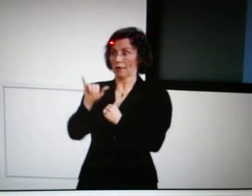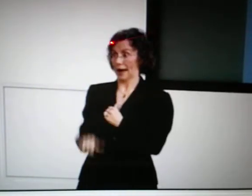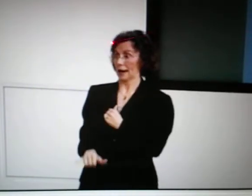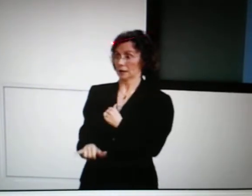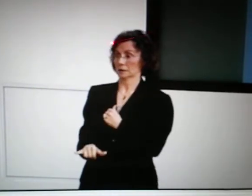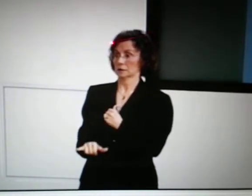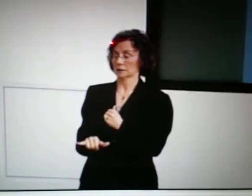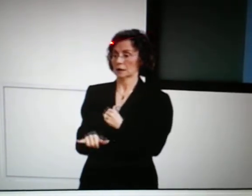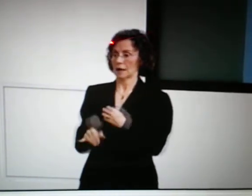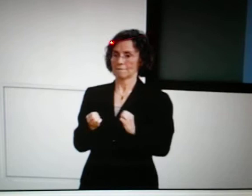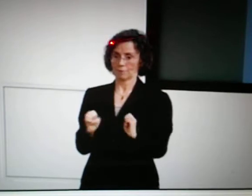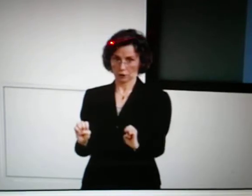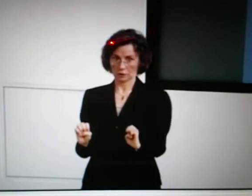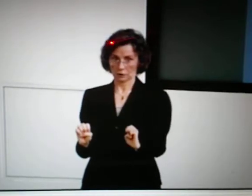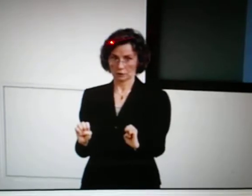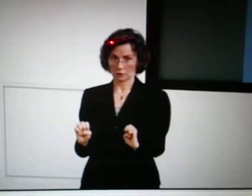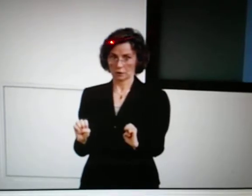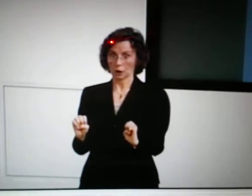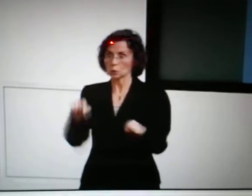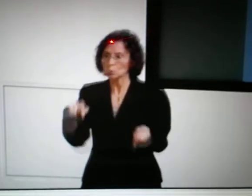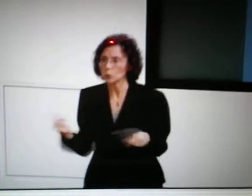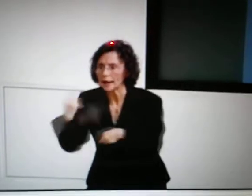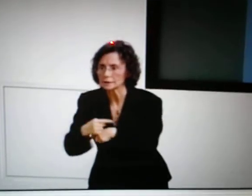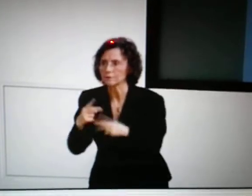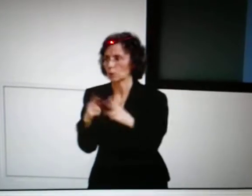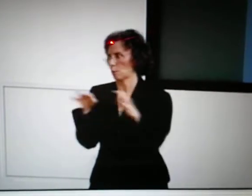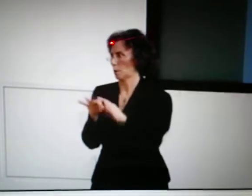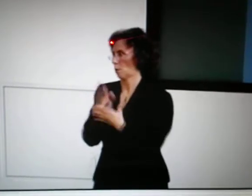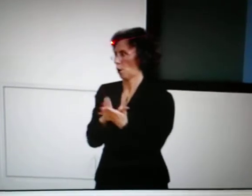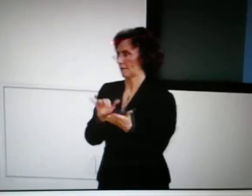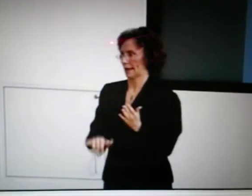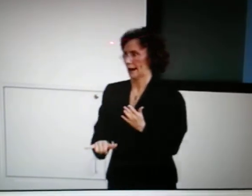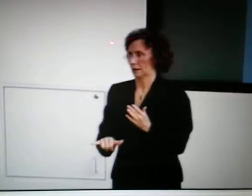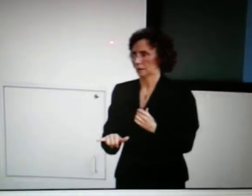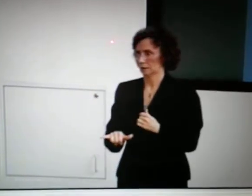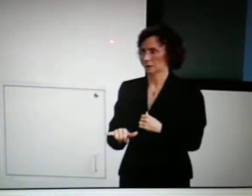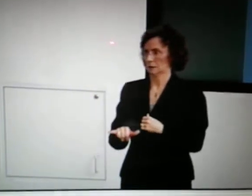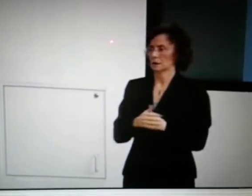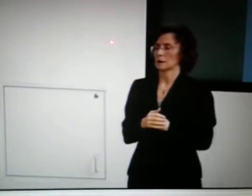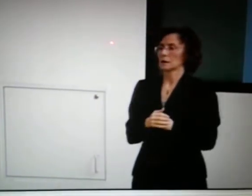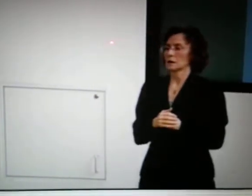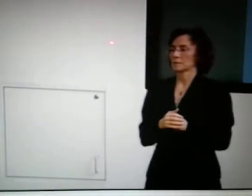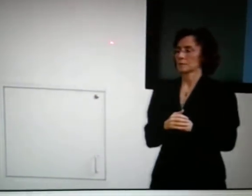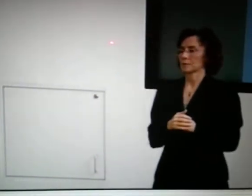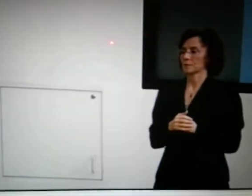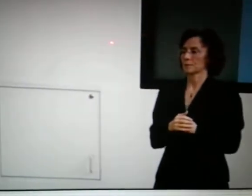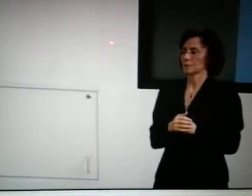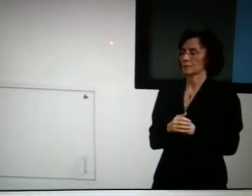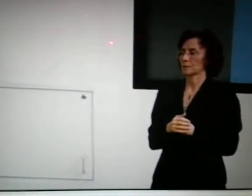So we put a lot of energy and a lot of effort and thought into this, and today is more of that.